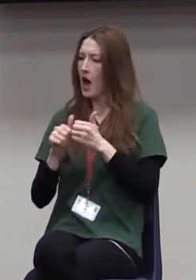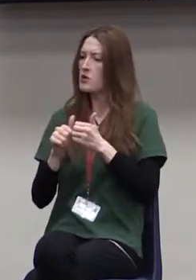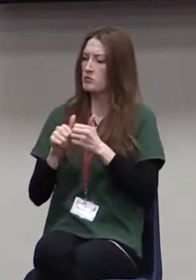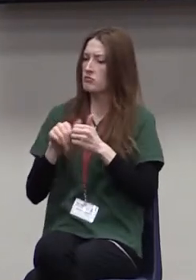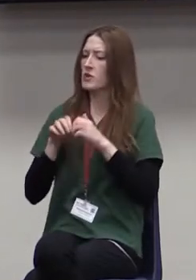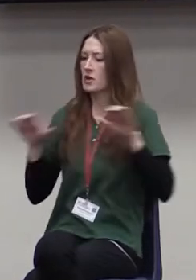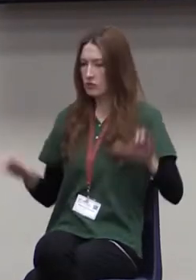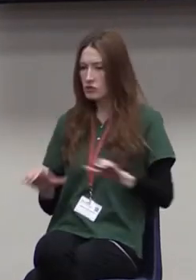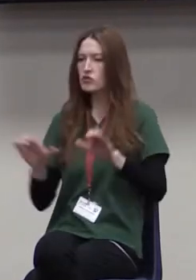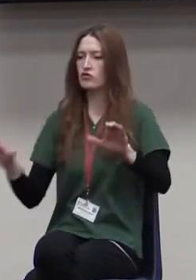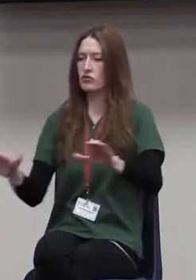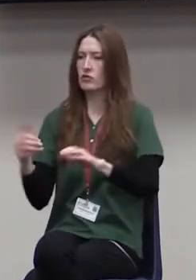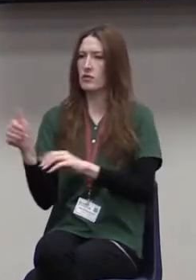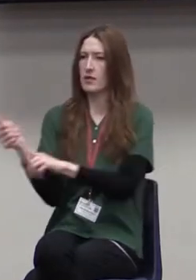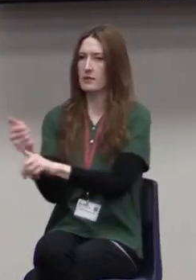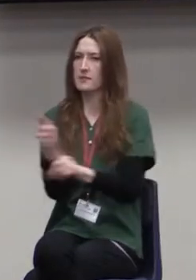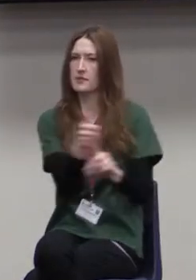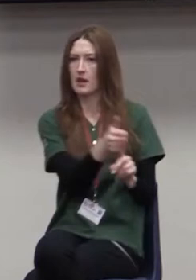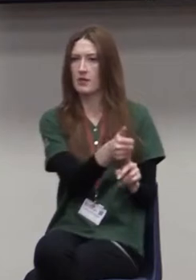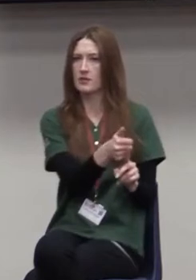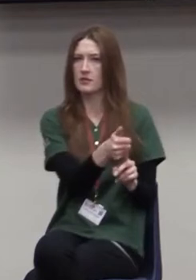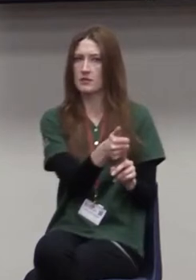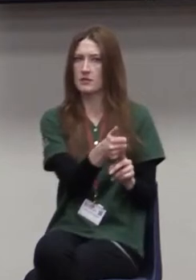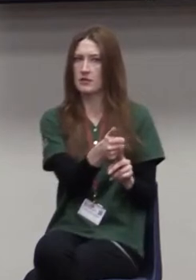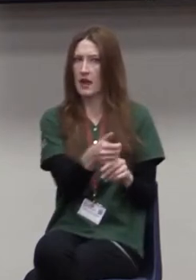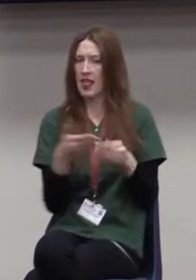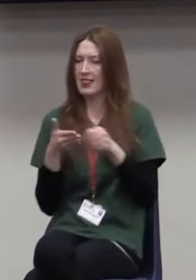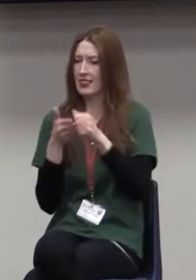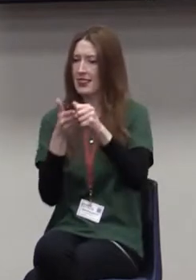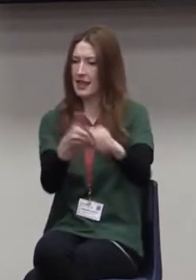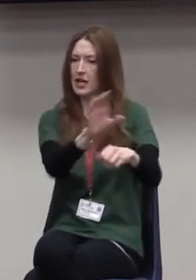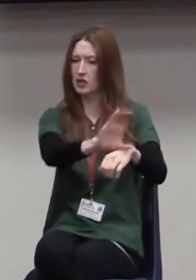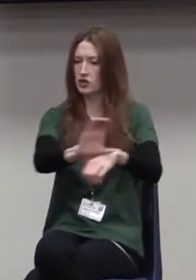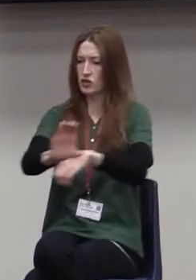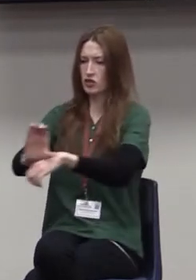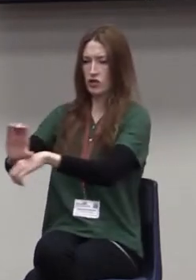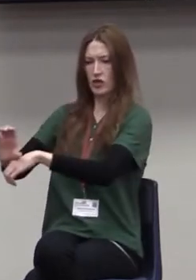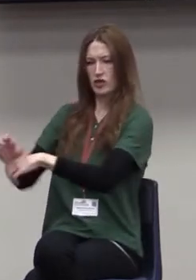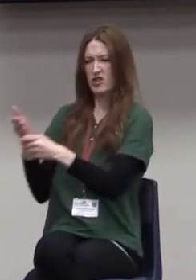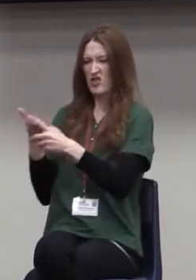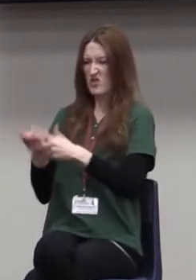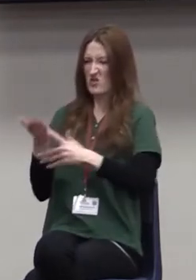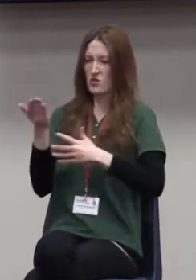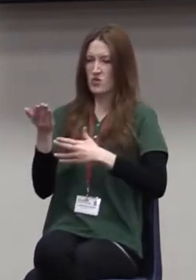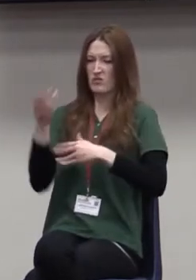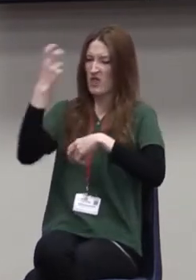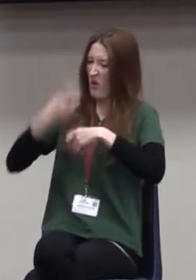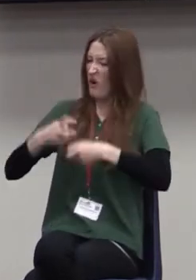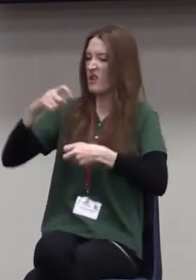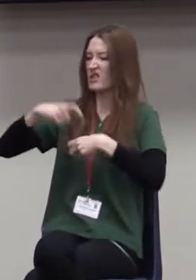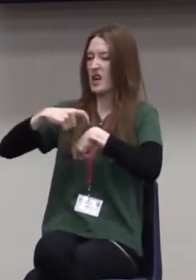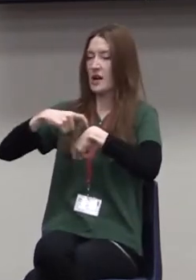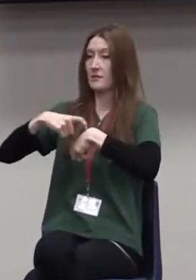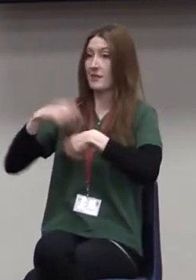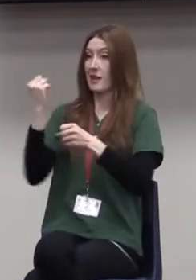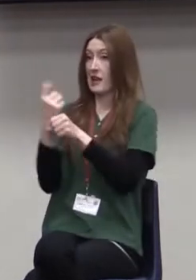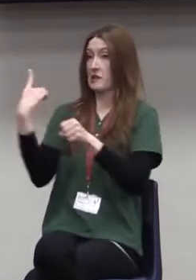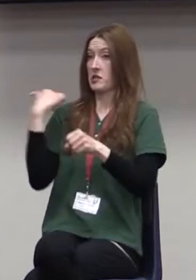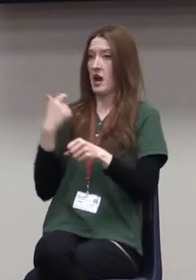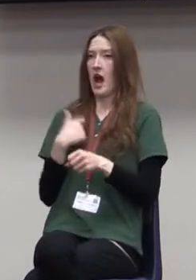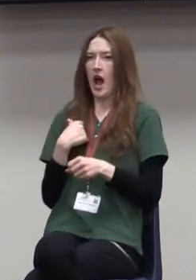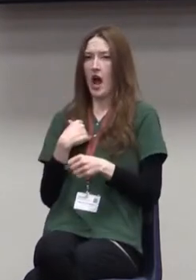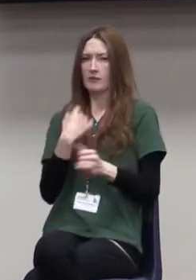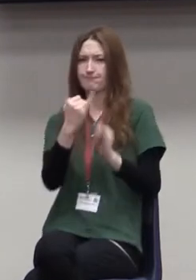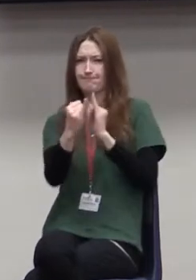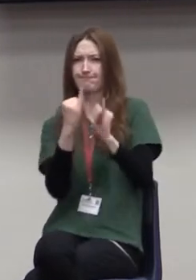leading congregations through very turbulent times. In the early part of last year, I began interviewing a number